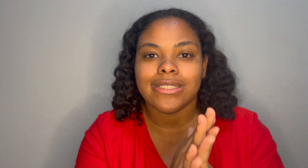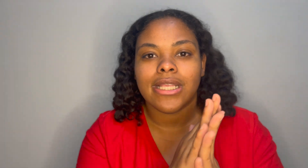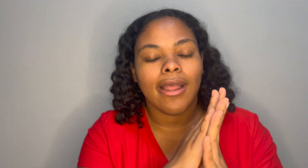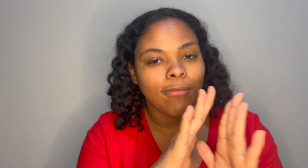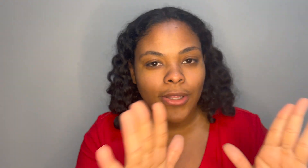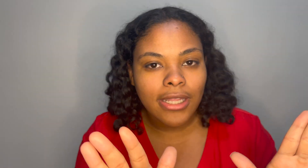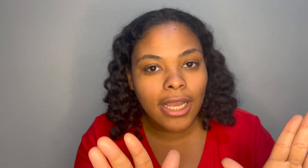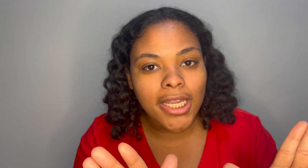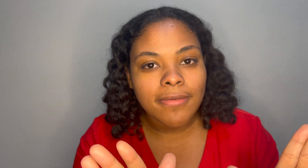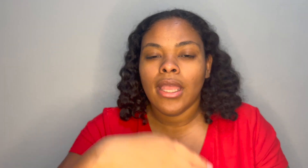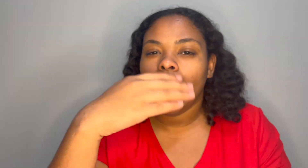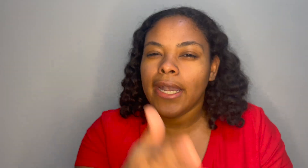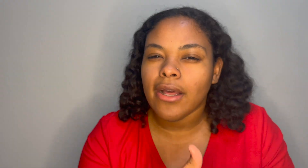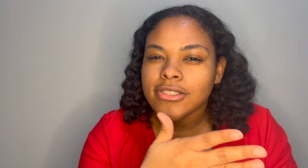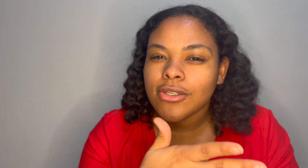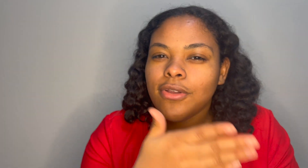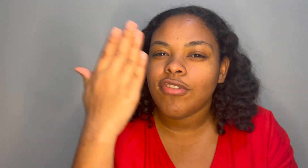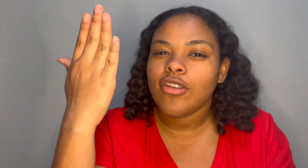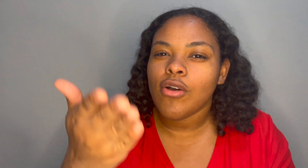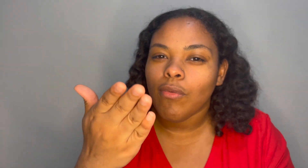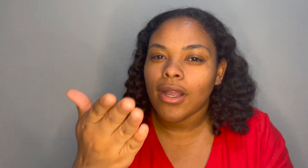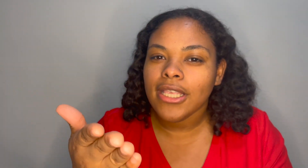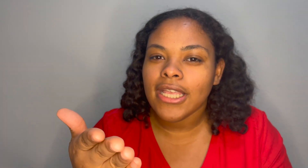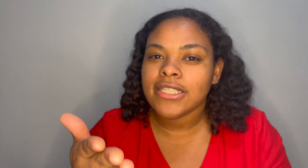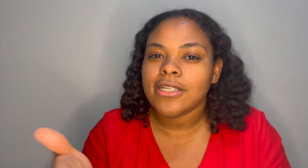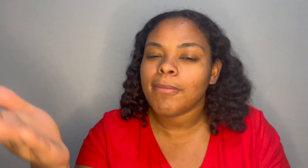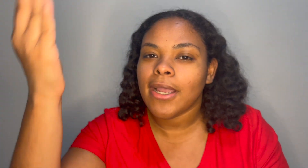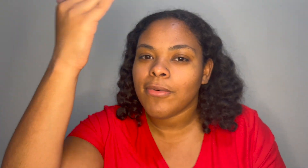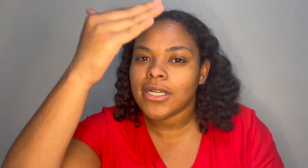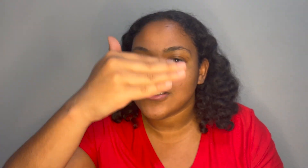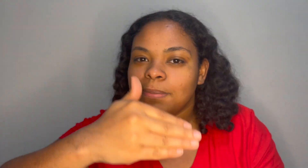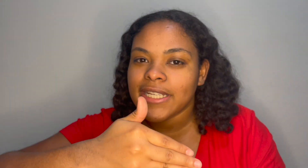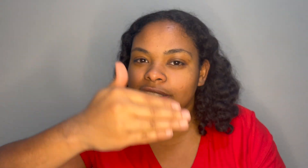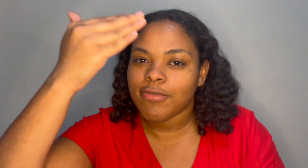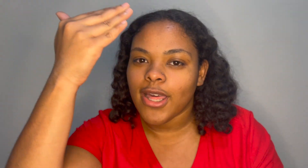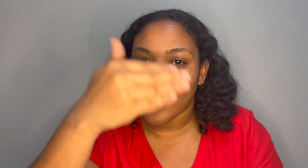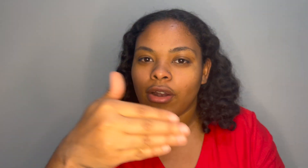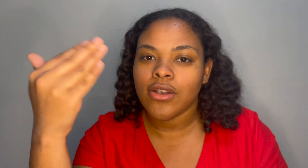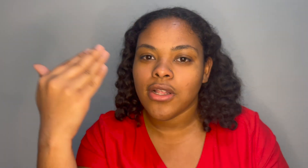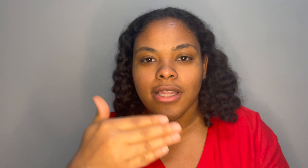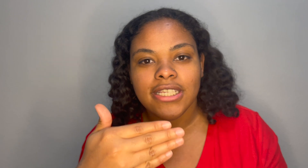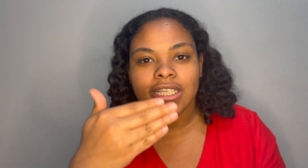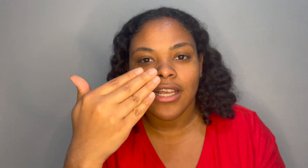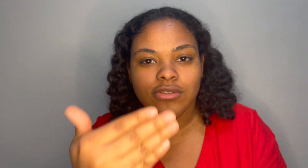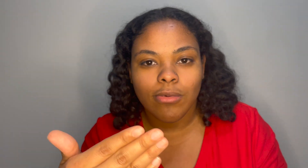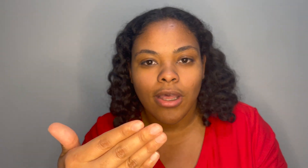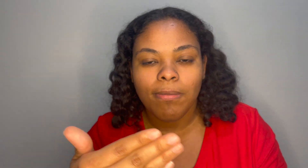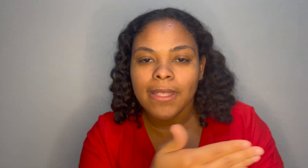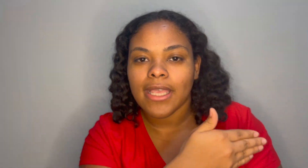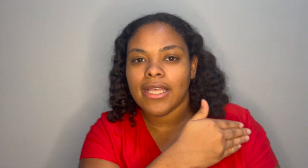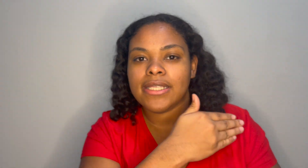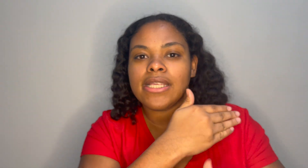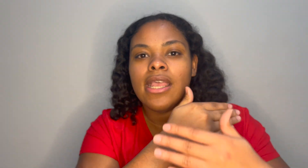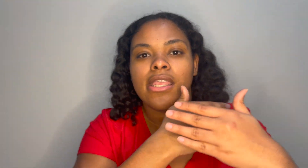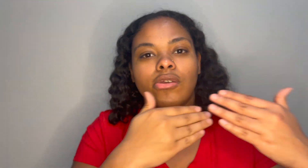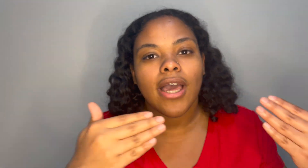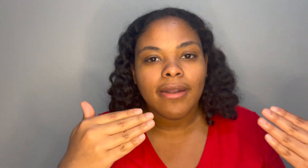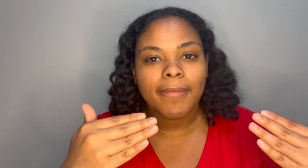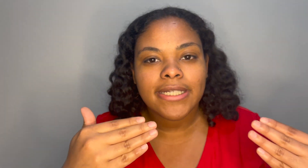i'm really not and also if you don't want kids you might want to specify that on your list as well because you got to make